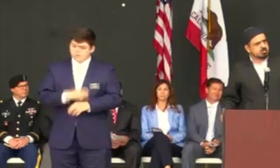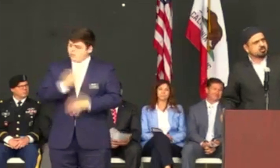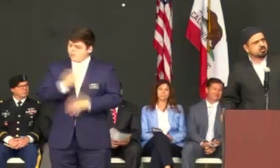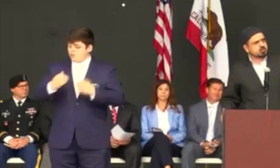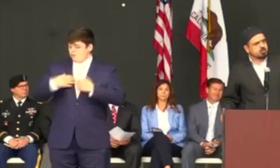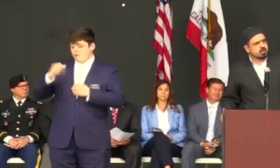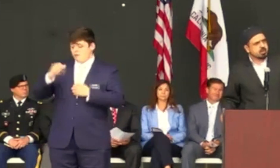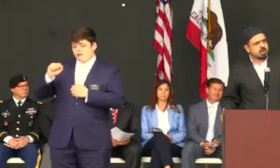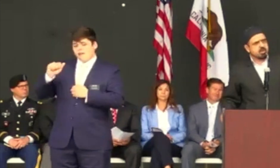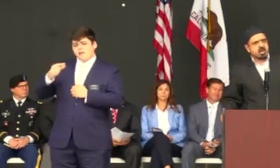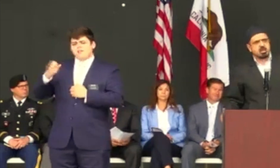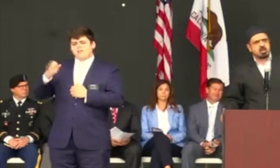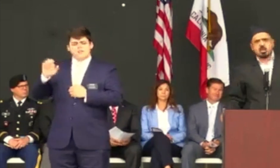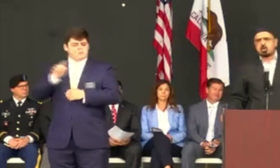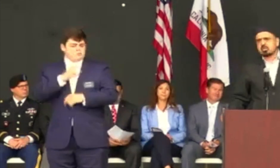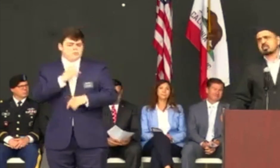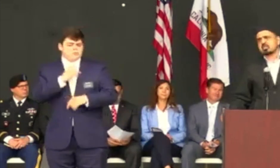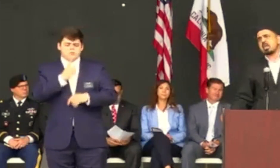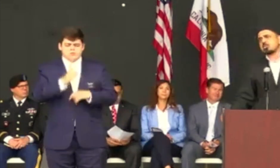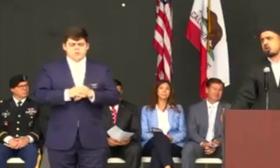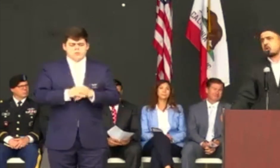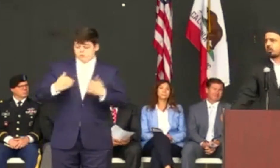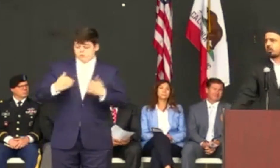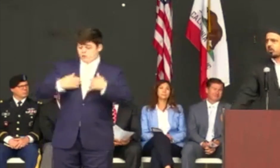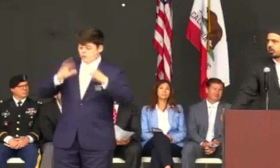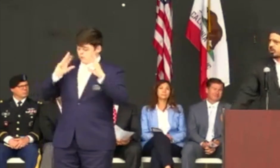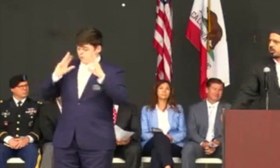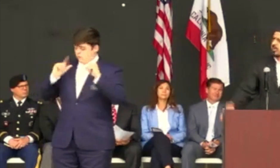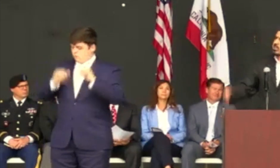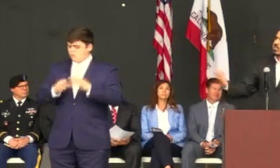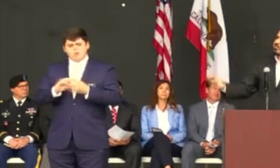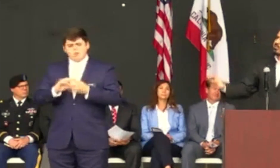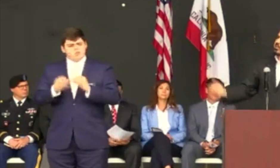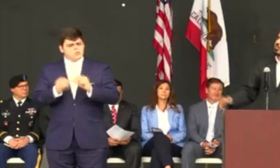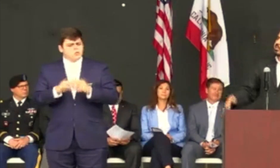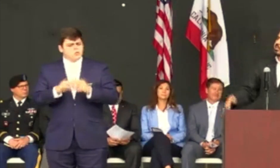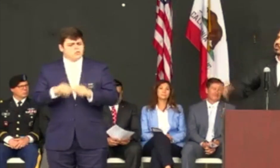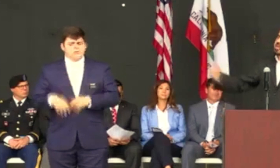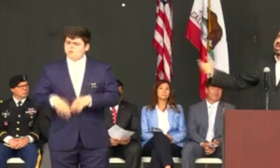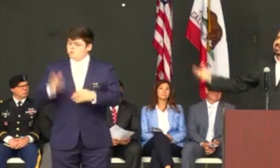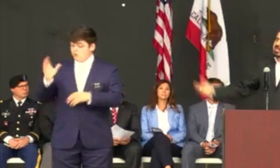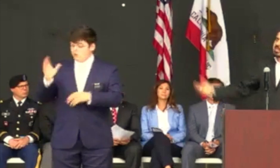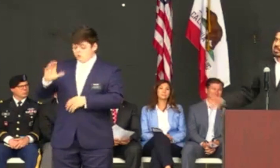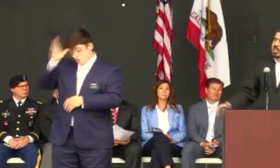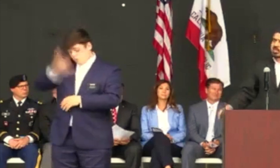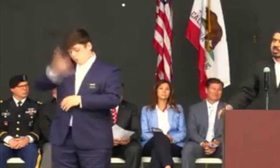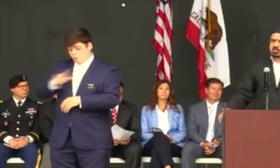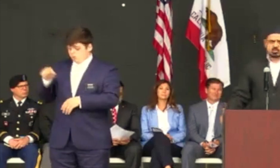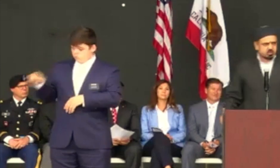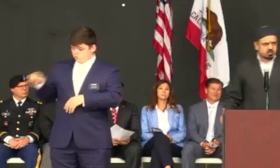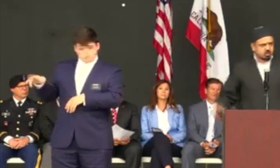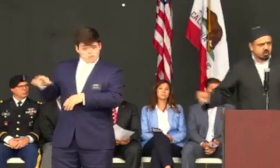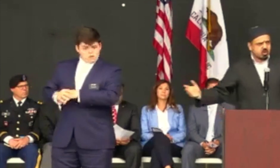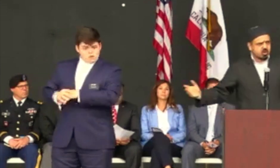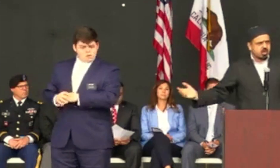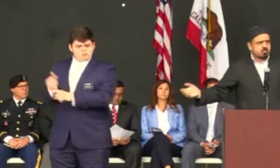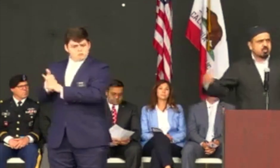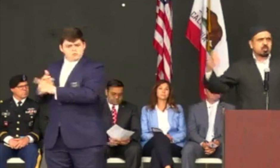story about a man who is a snake charmer, and he makes his living with this giant snake that he has on the street corner, and people come and